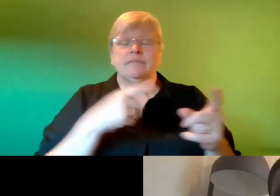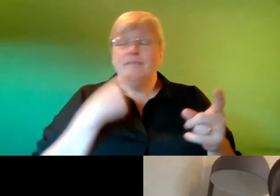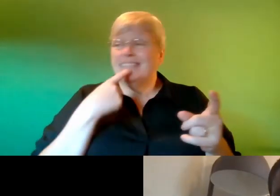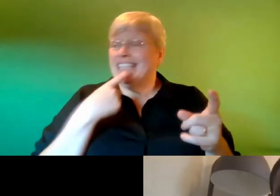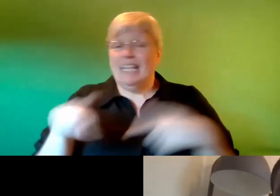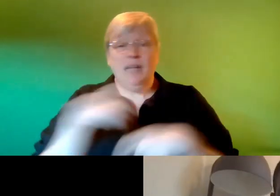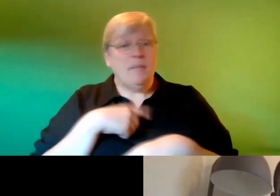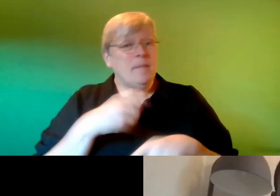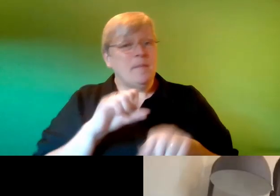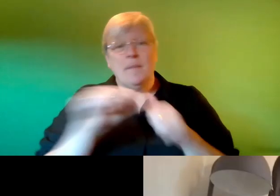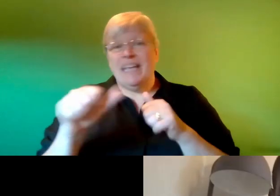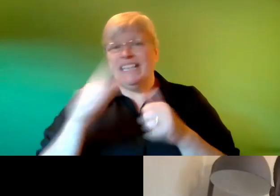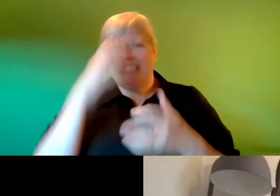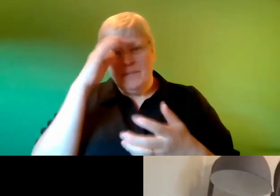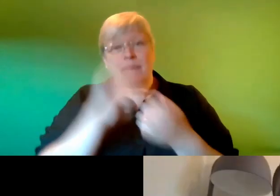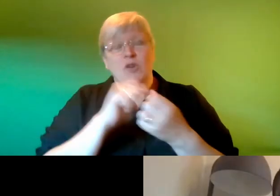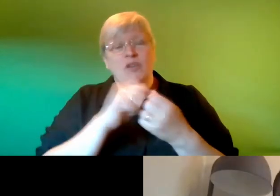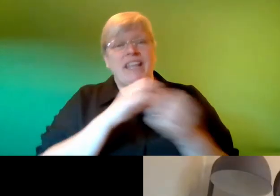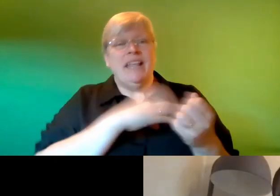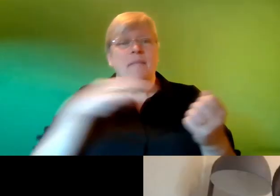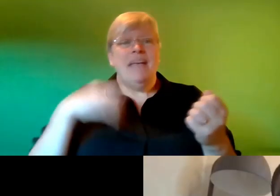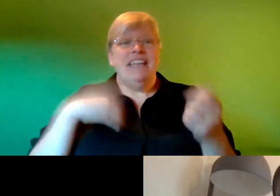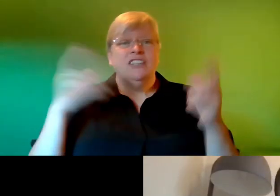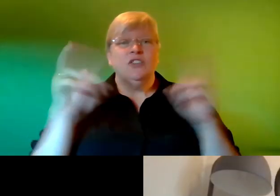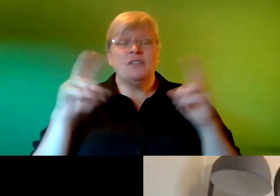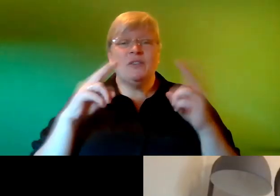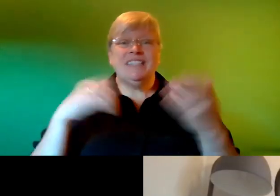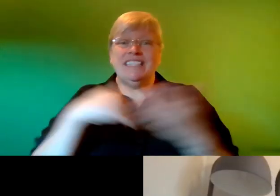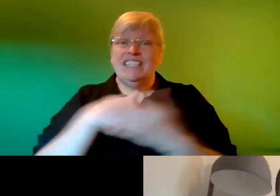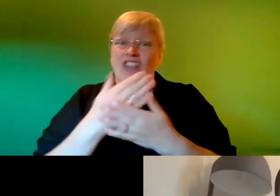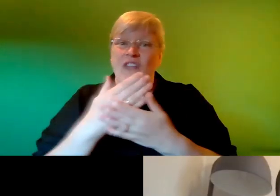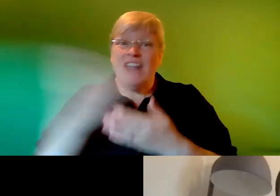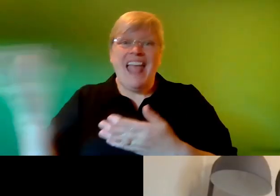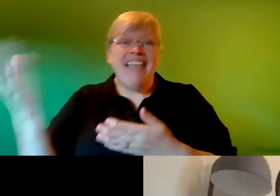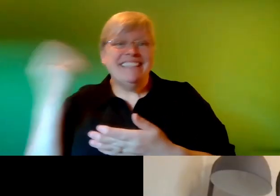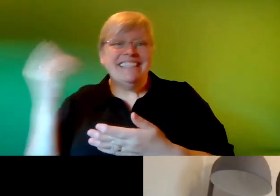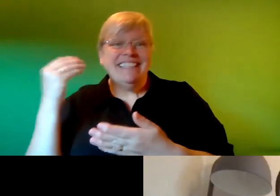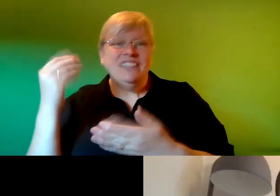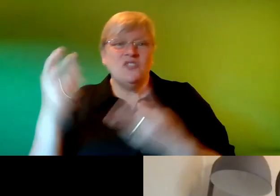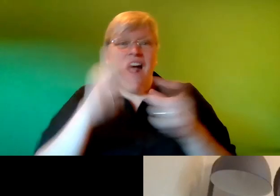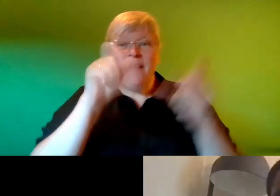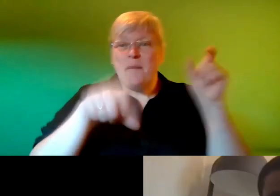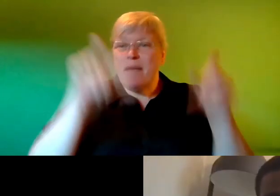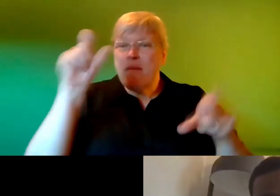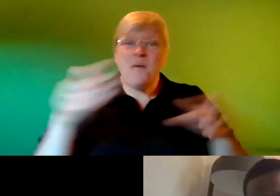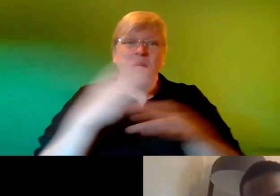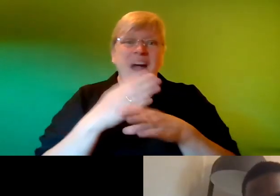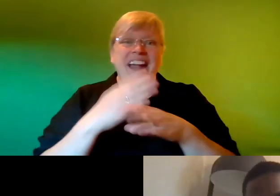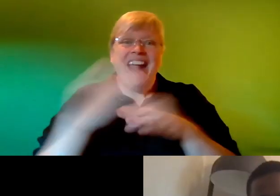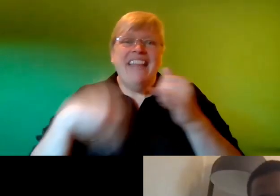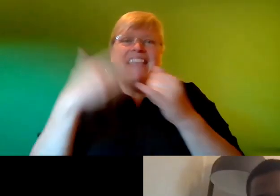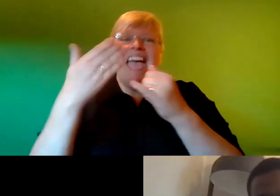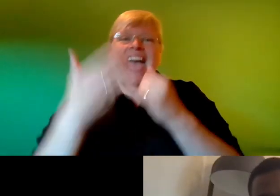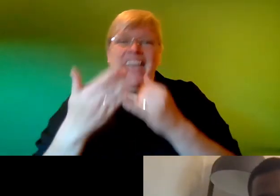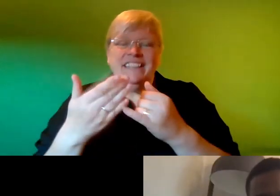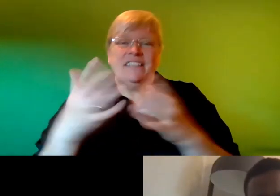fondest memories in medical school is actually sharing and listening to other people's works at the end of the week and it's just like oh wow okay you went away